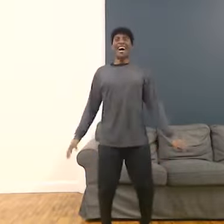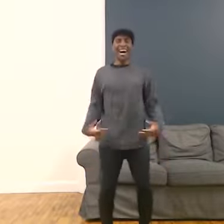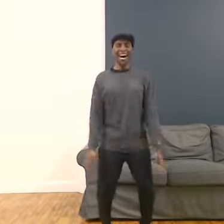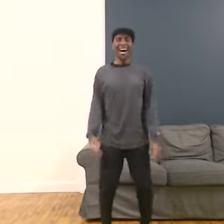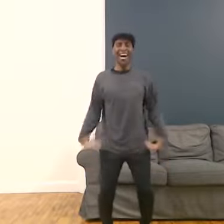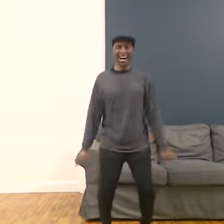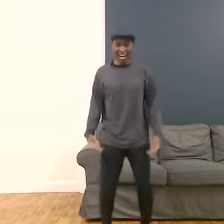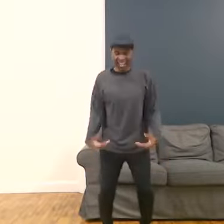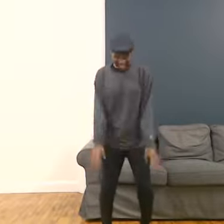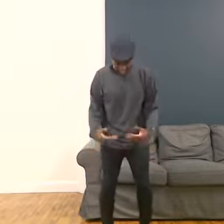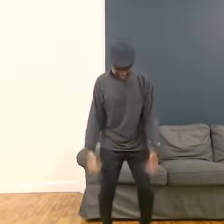Ahhhh.